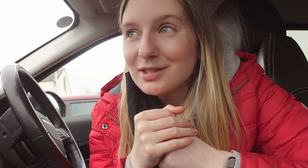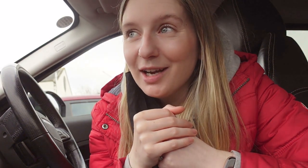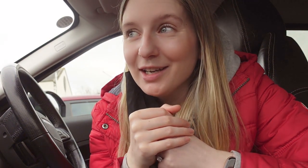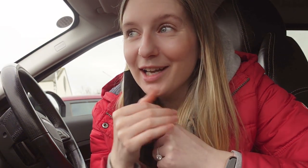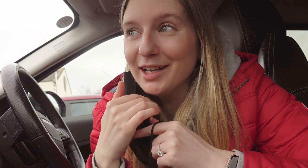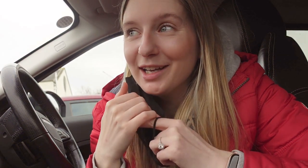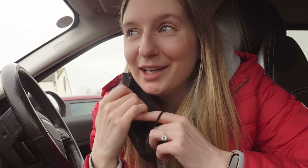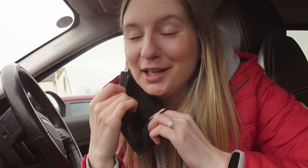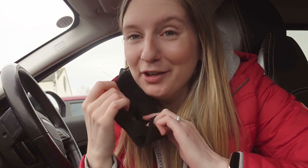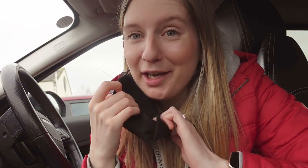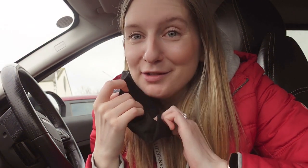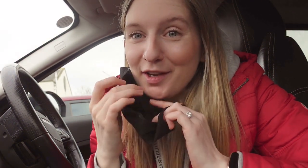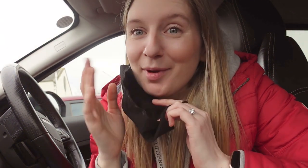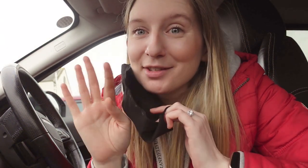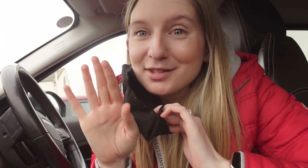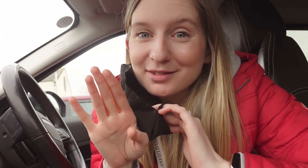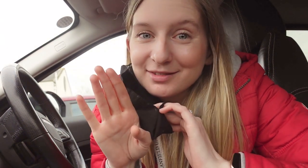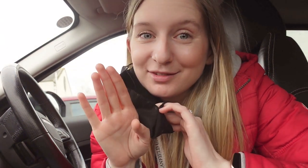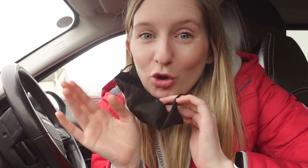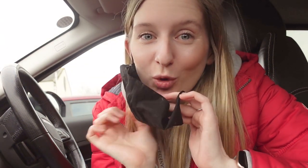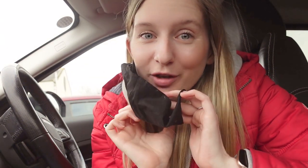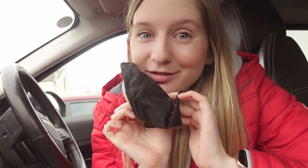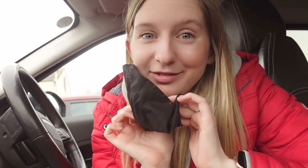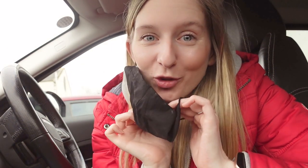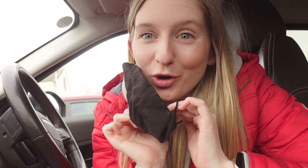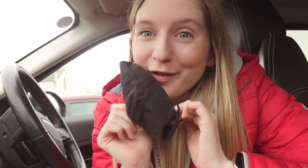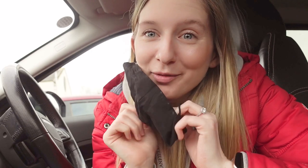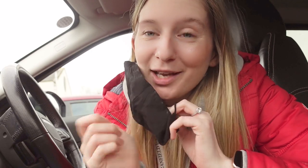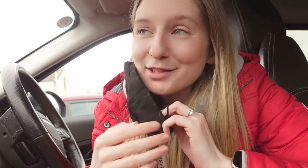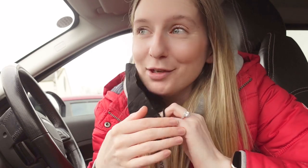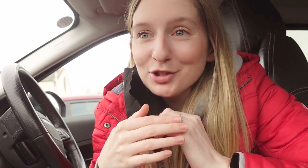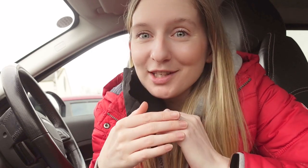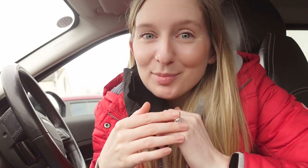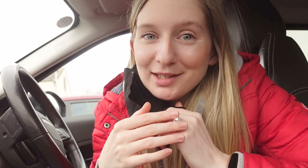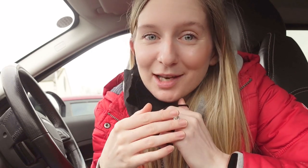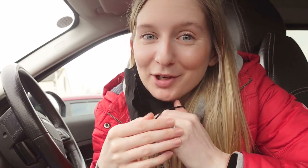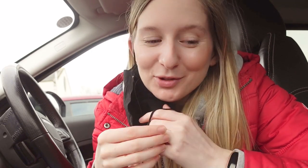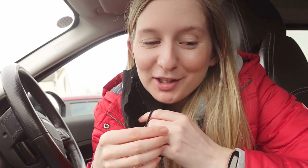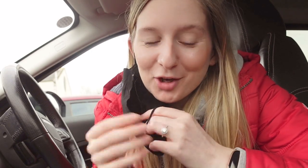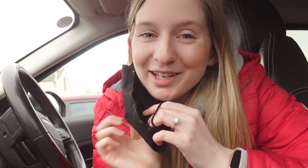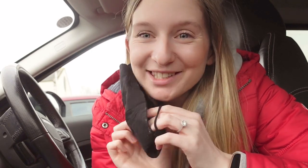yeah hearing aids and face masks not the one not the one if anybody has a solution to this please let me know in the comments